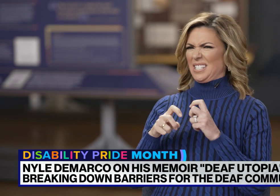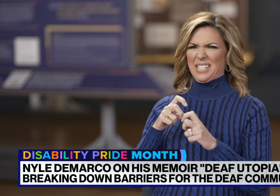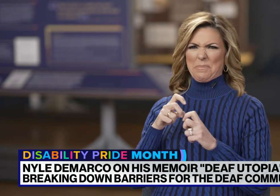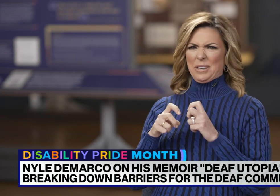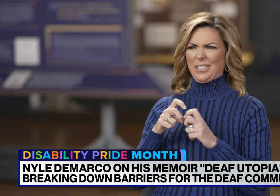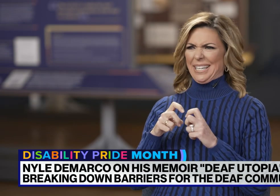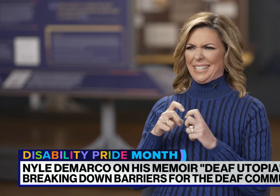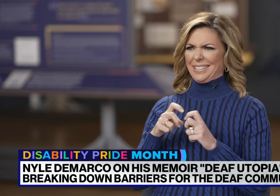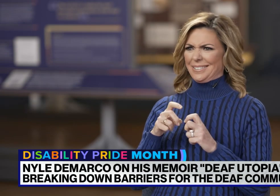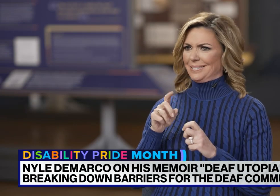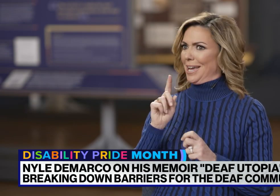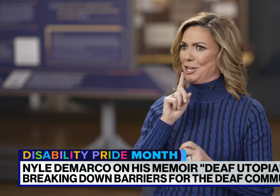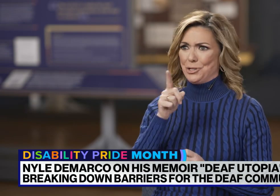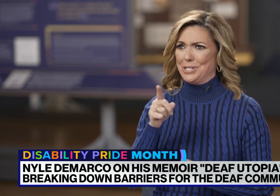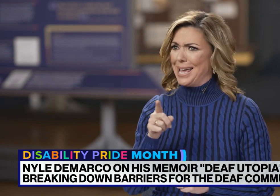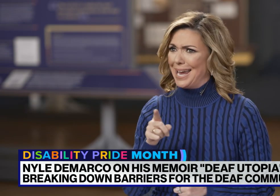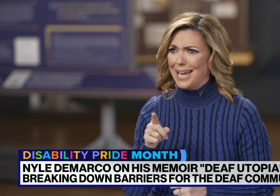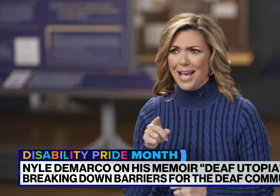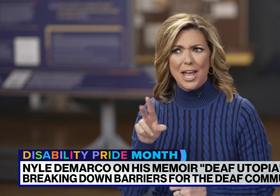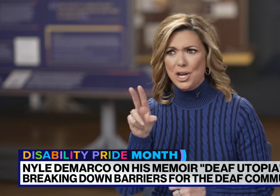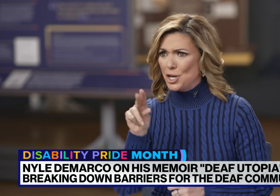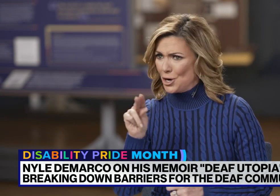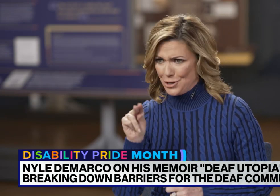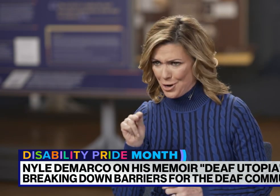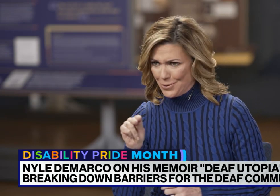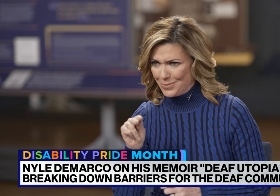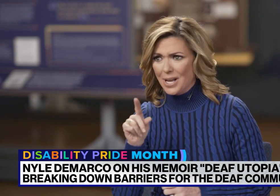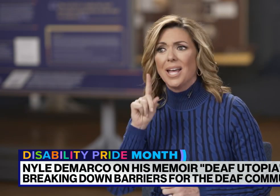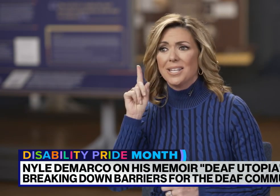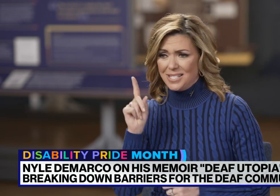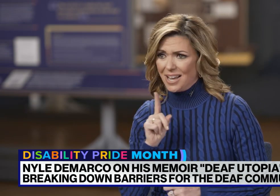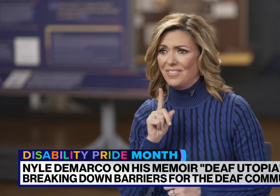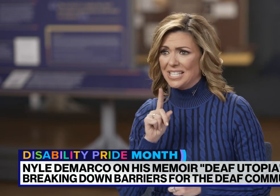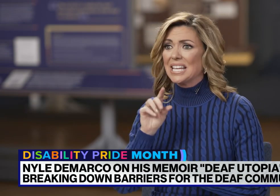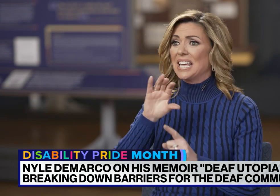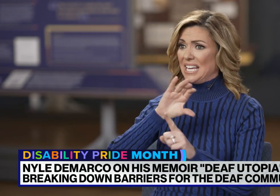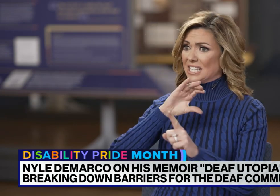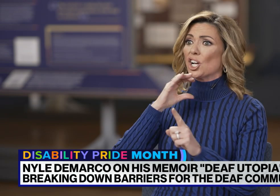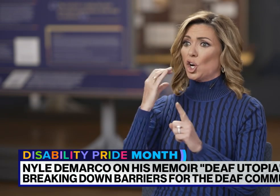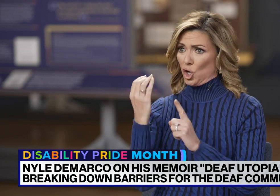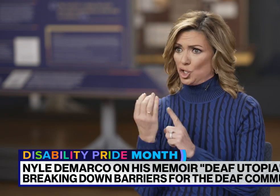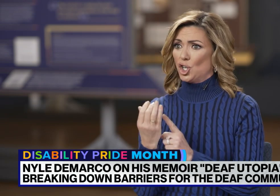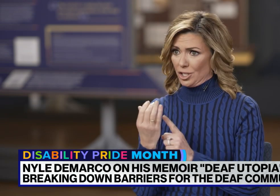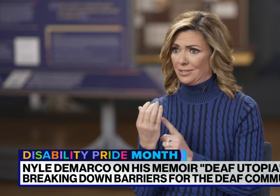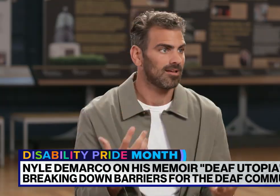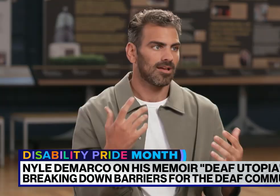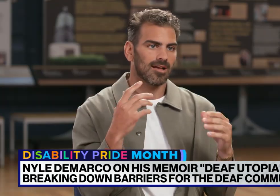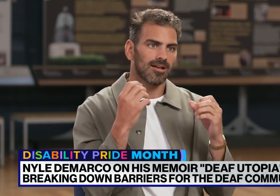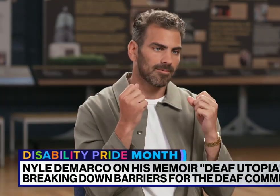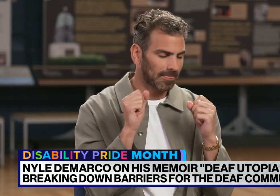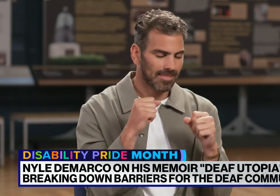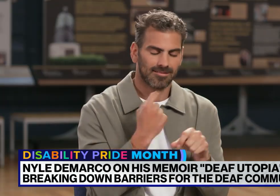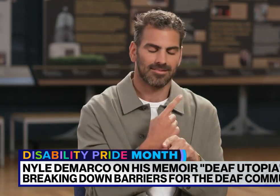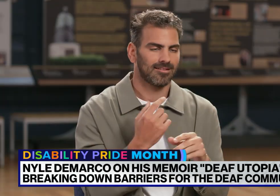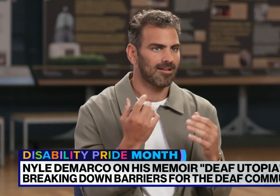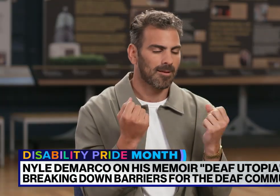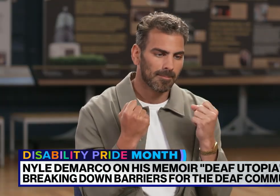a disability, and you say, no, no, no, Deafness, it's a culture. Absolutely. Absolutely.